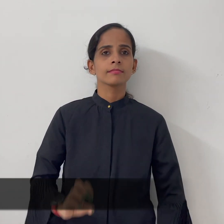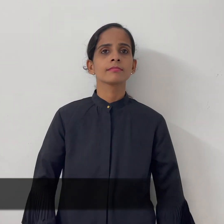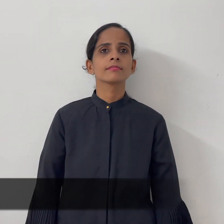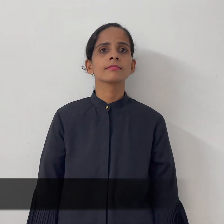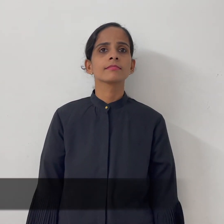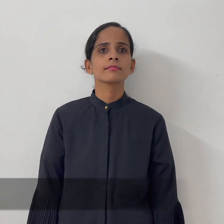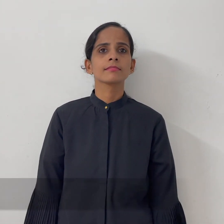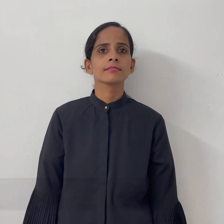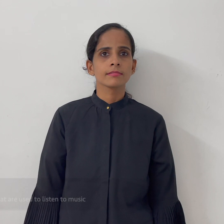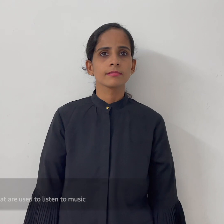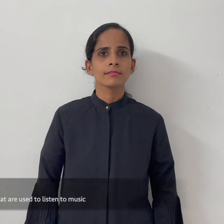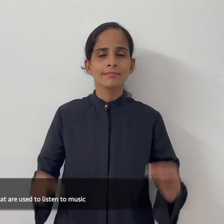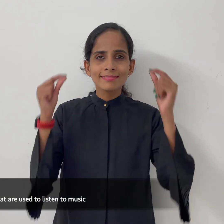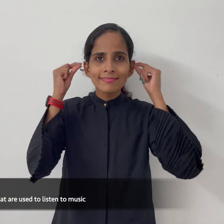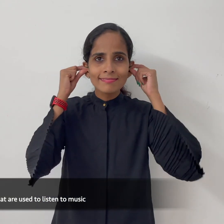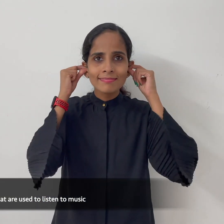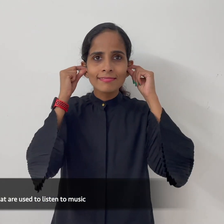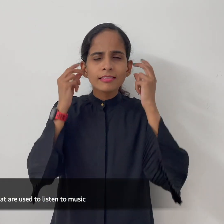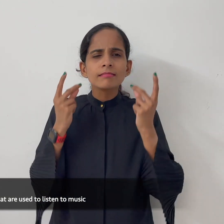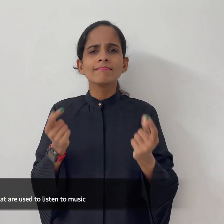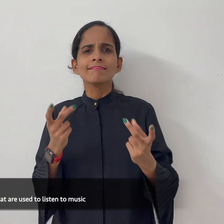projector earbuds